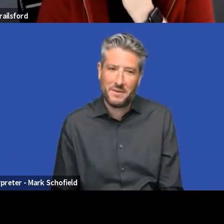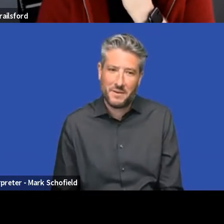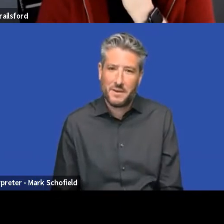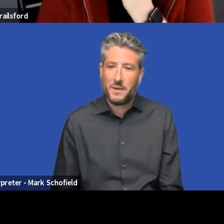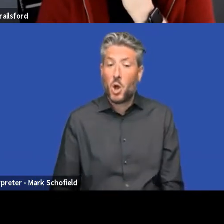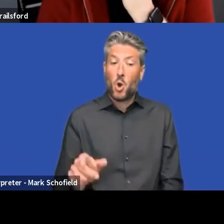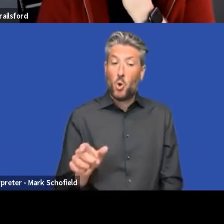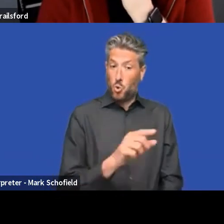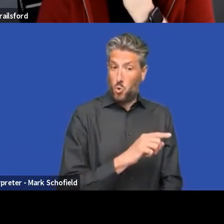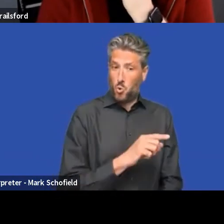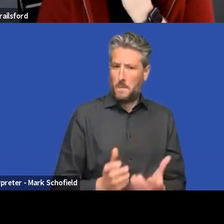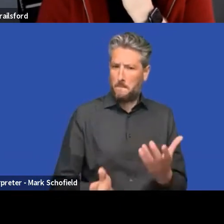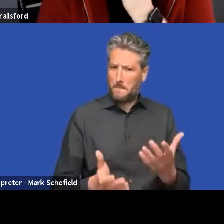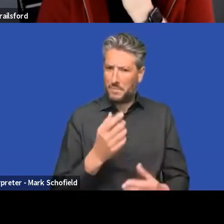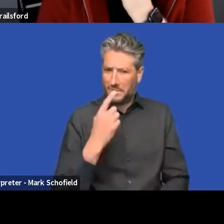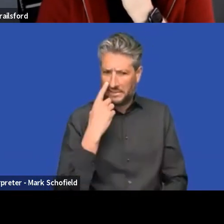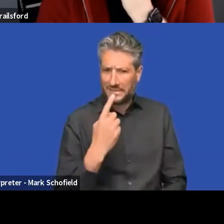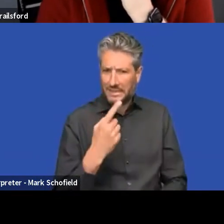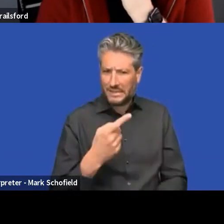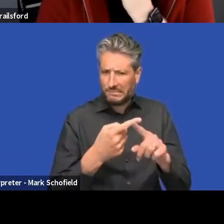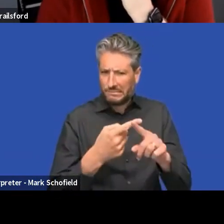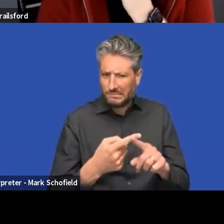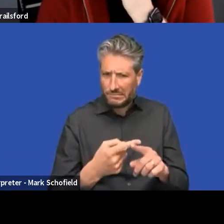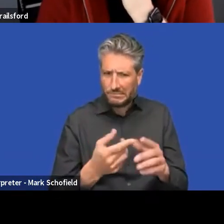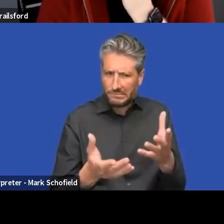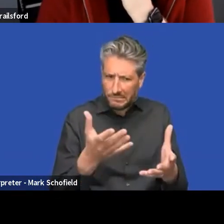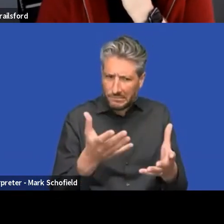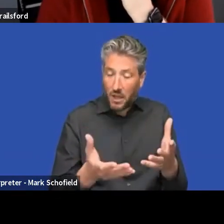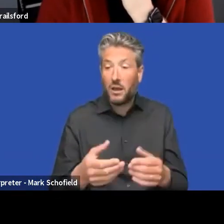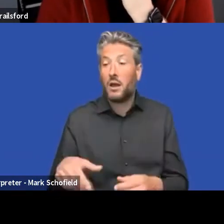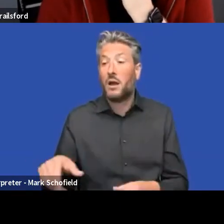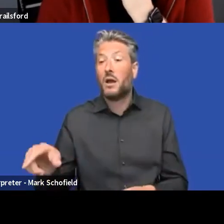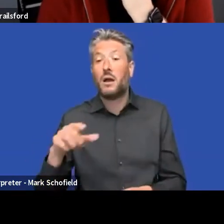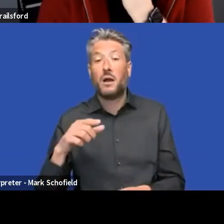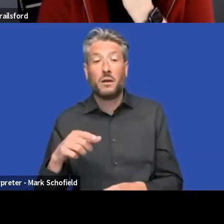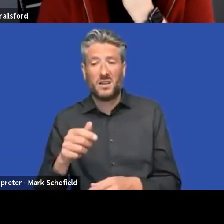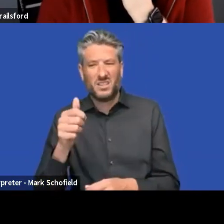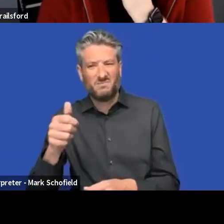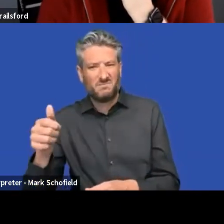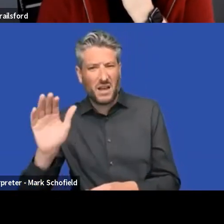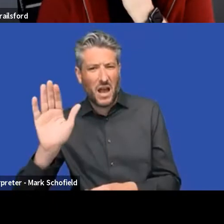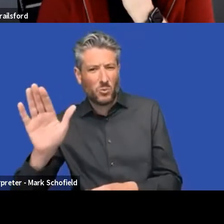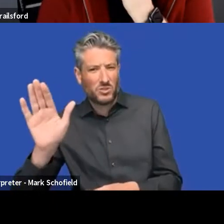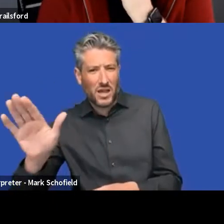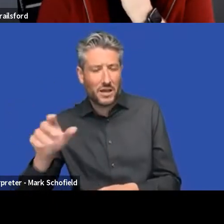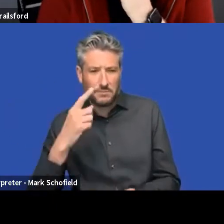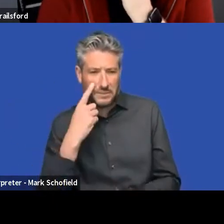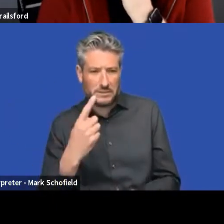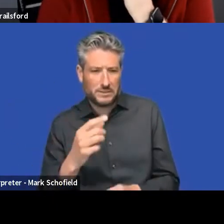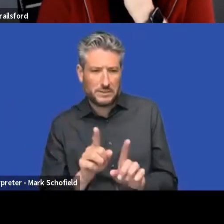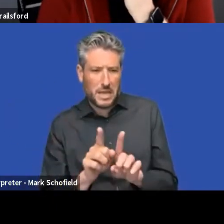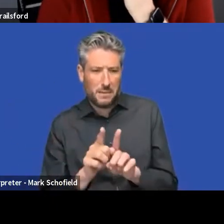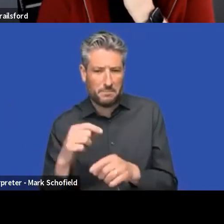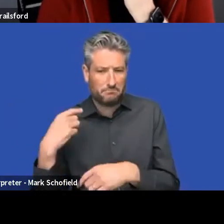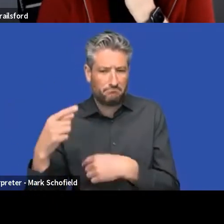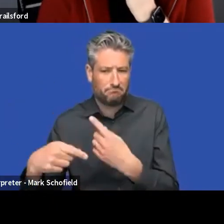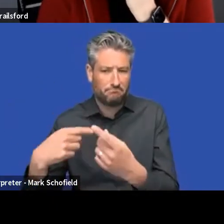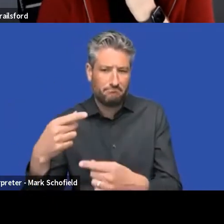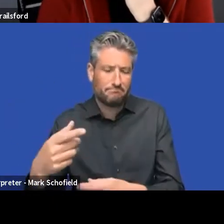notice a difference. So will there be a change in extension points available? That's maybe a double question because that's part for mass. But in